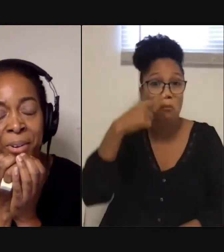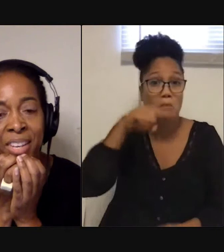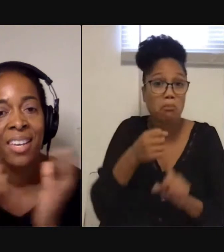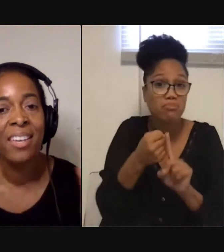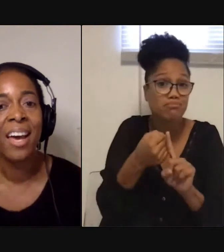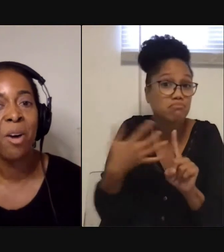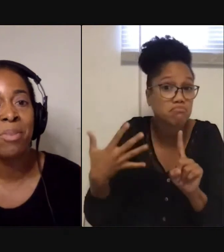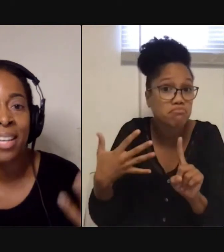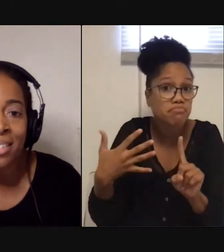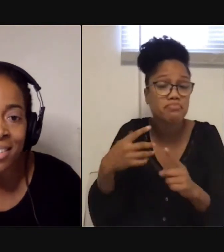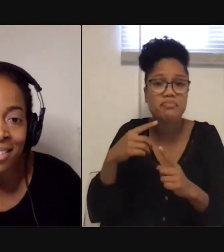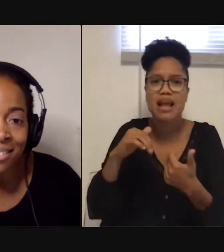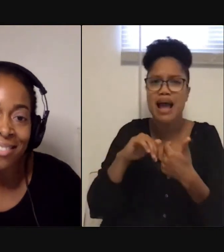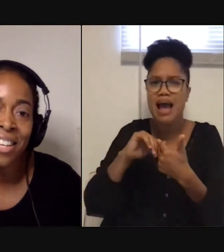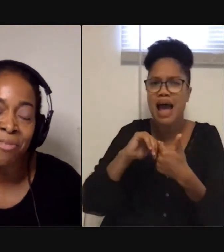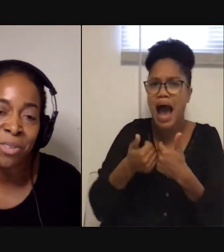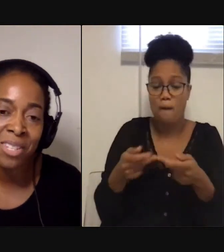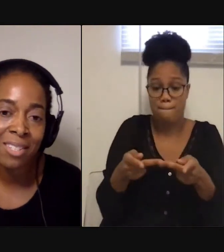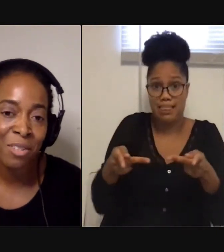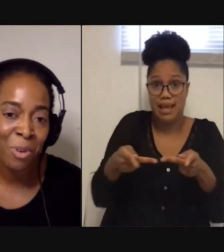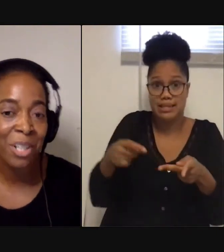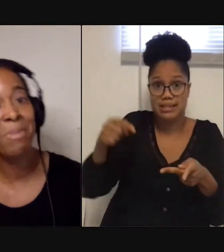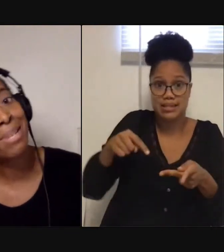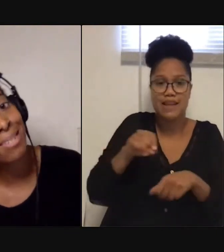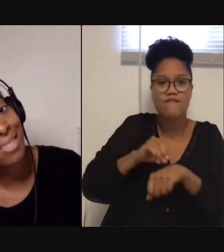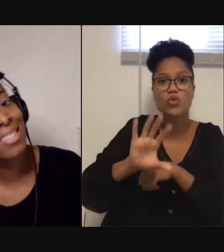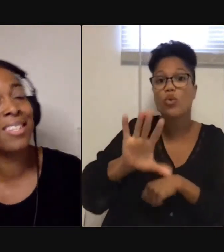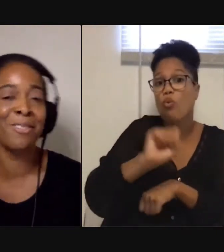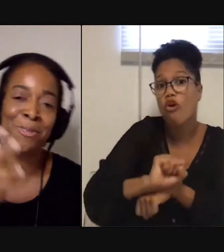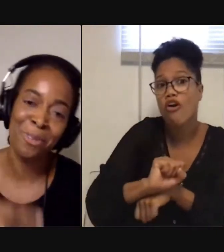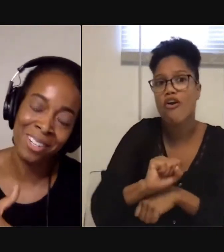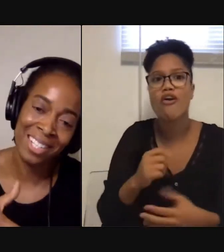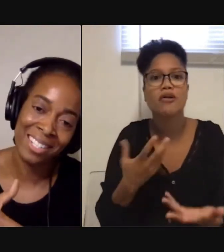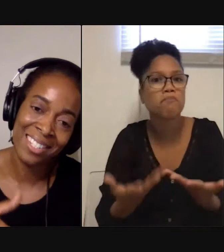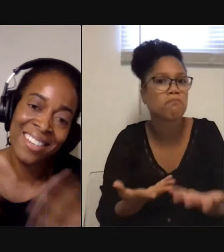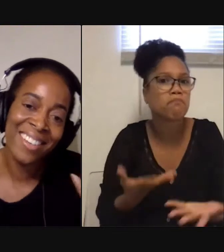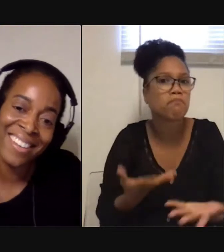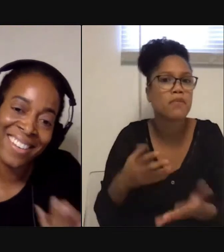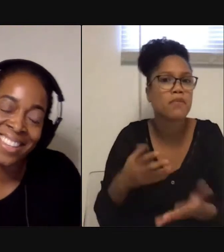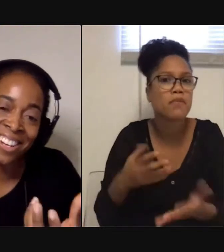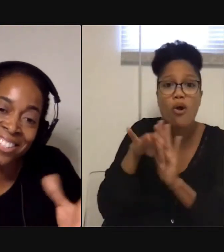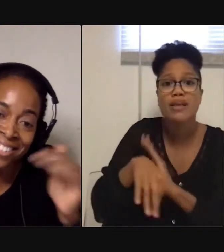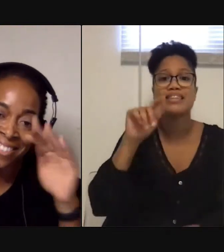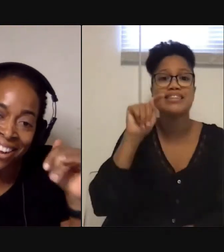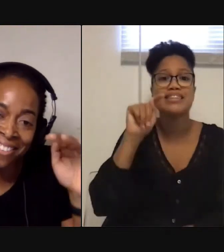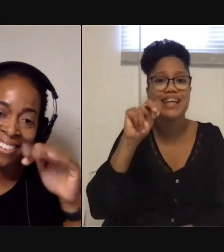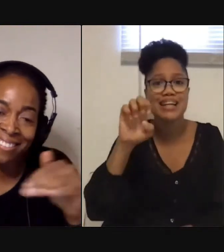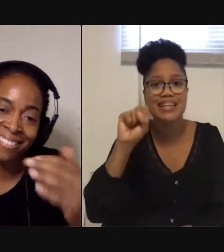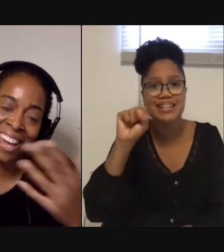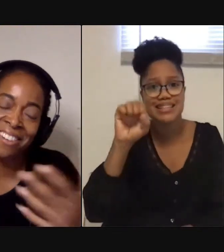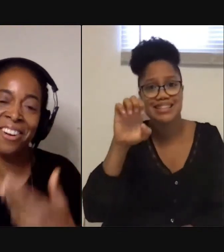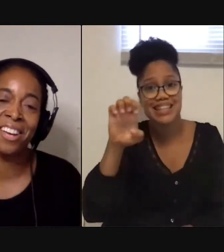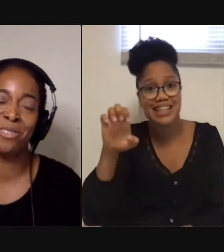about how place influences your work, maybe DC or New Orleans? Yeah, yeah, yeah, And then also how,